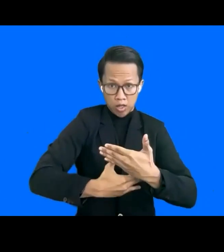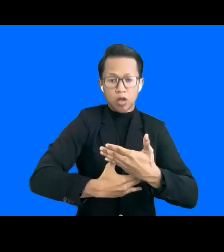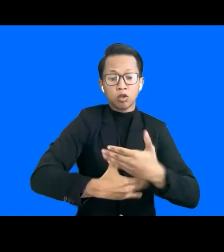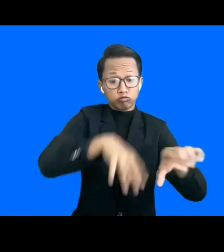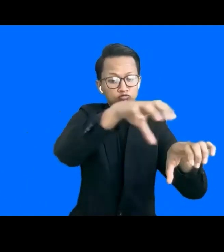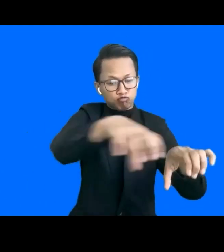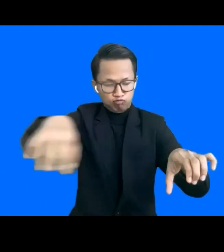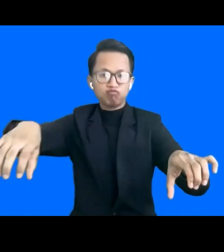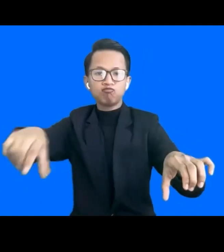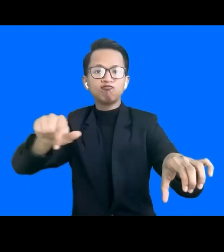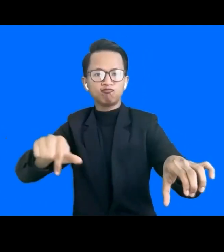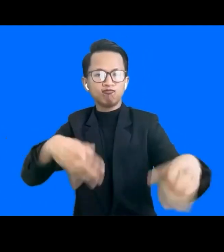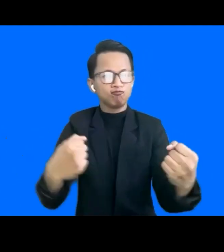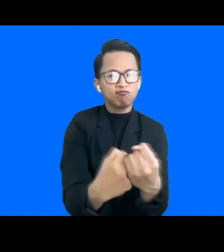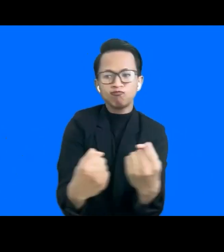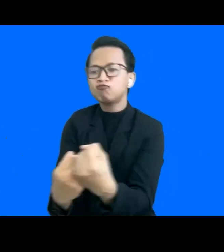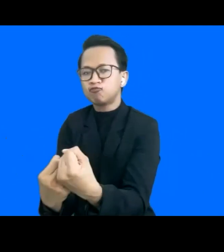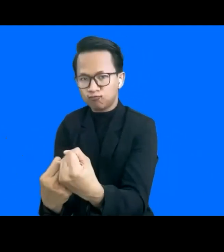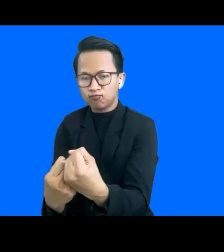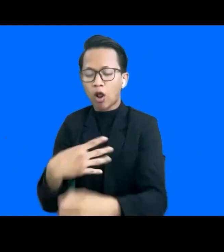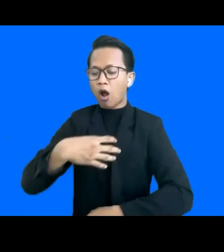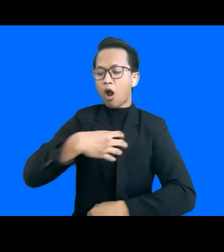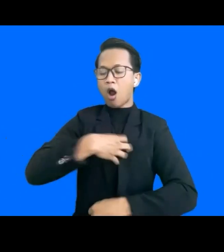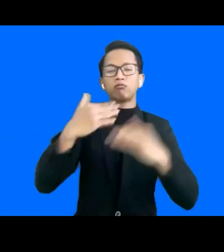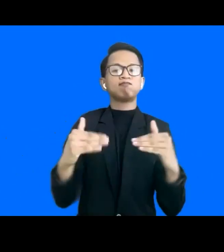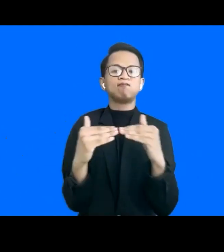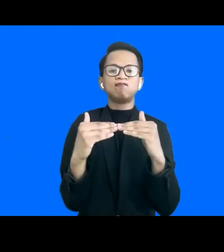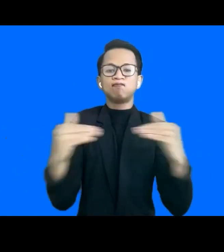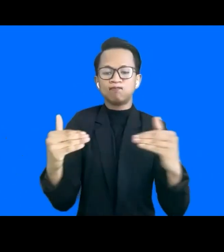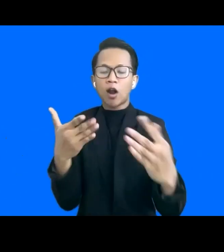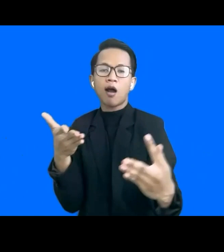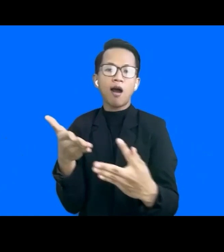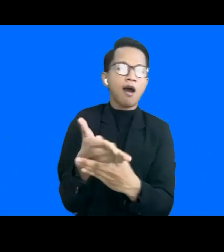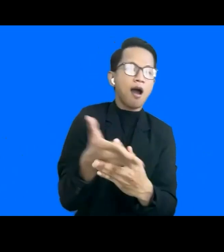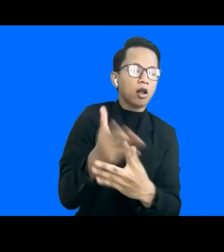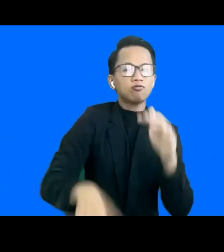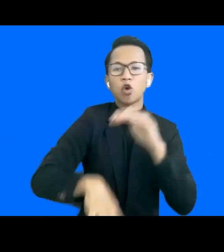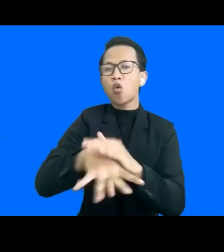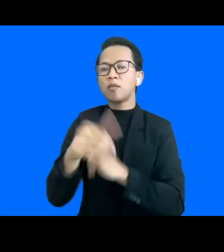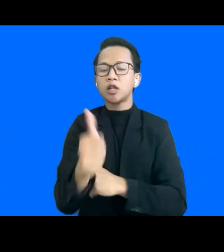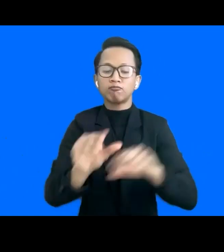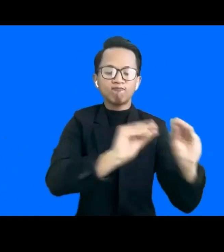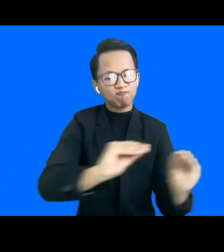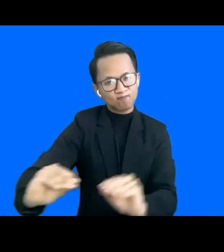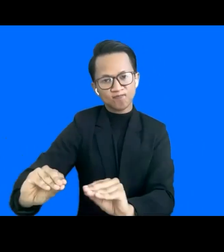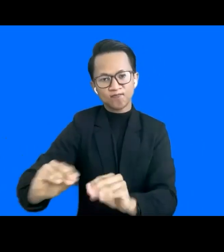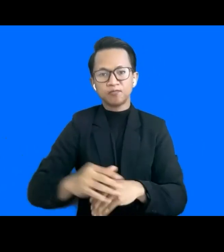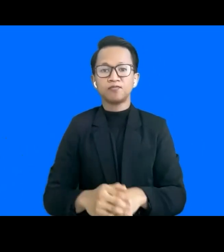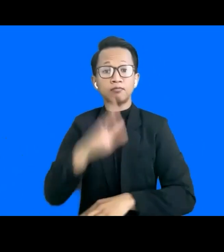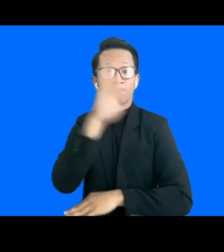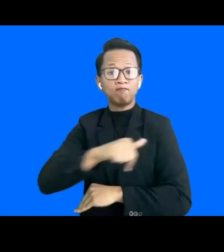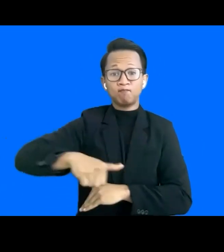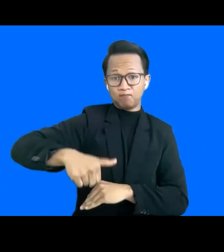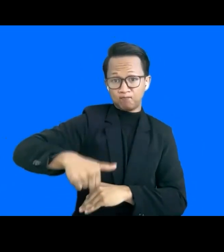were supported to meet their right to equal and equitable education. So, today's session provides yet